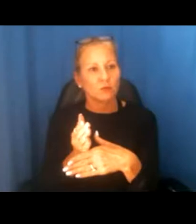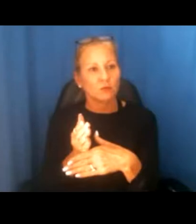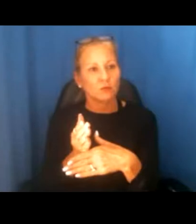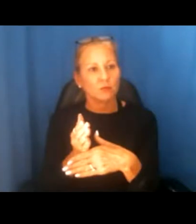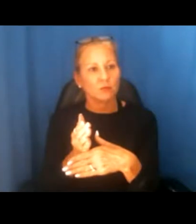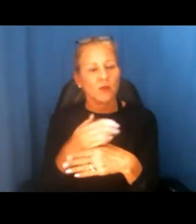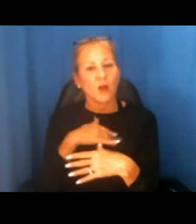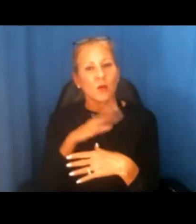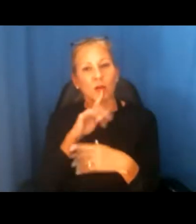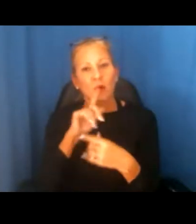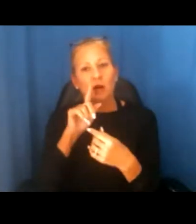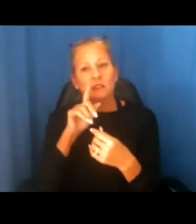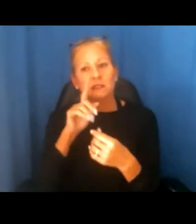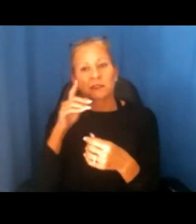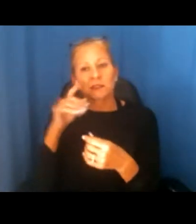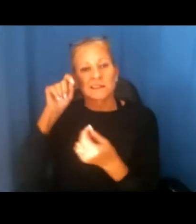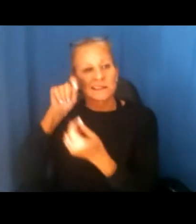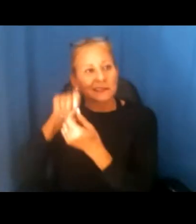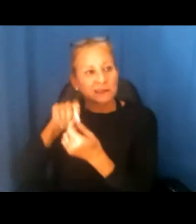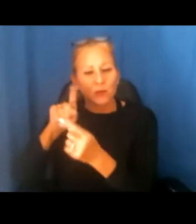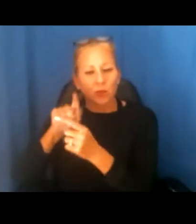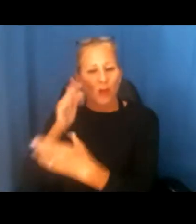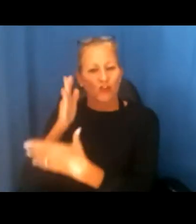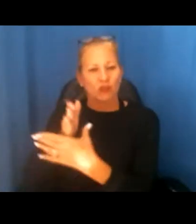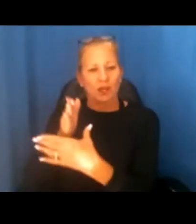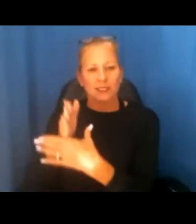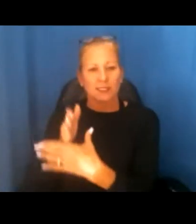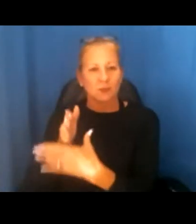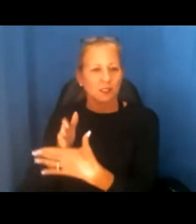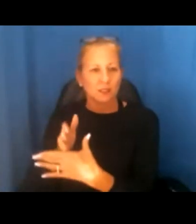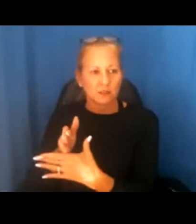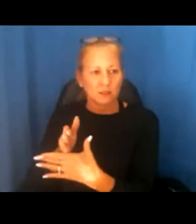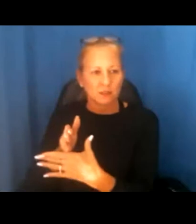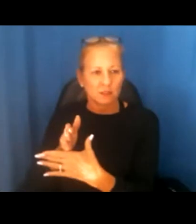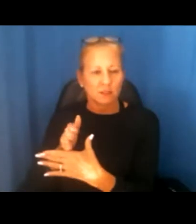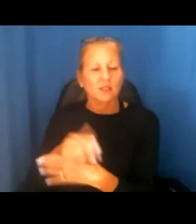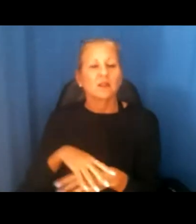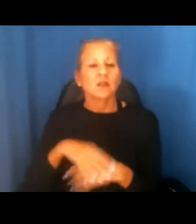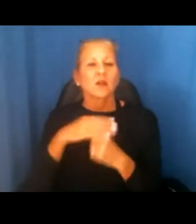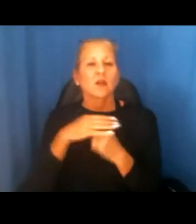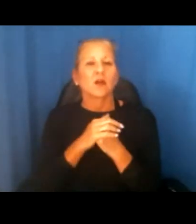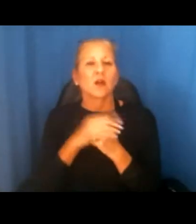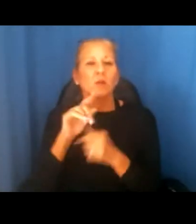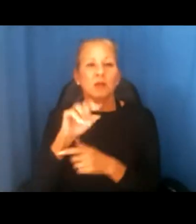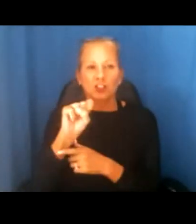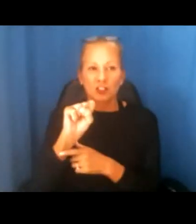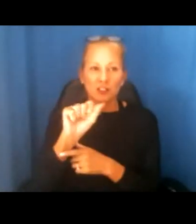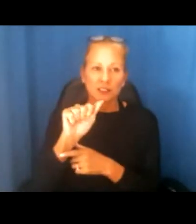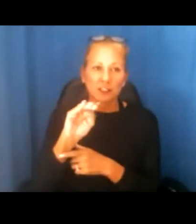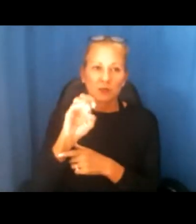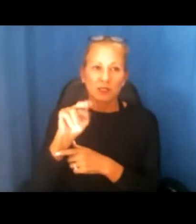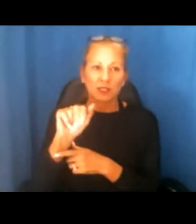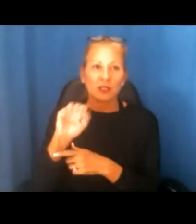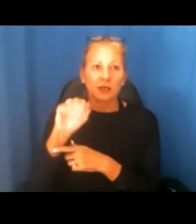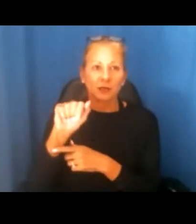talk extensively about harassment because Sheena Majid is going to talk about that. But I can tell you that the discrimination